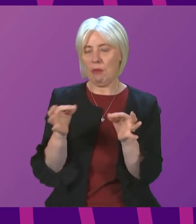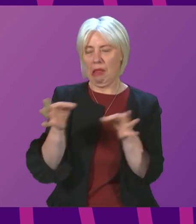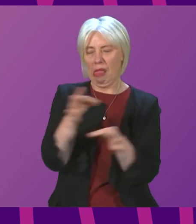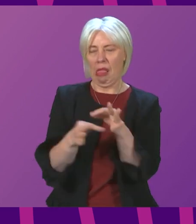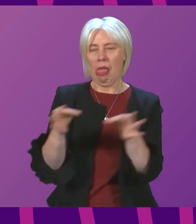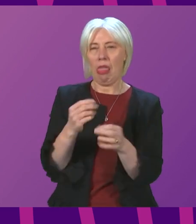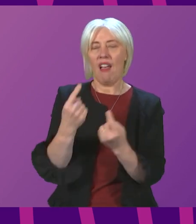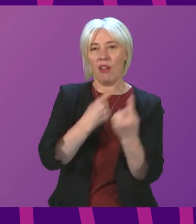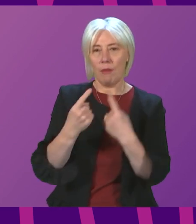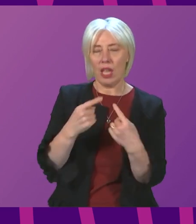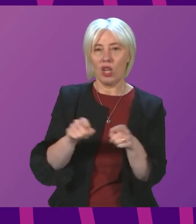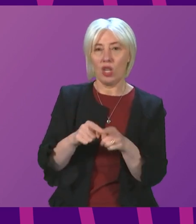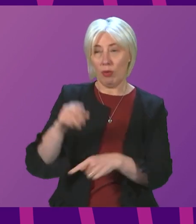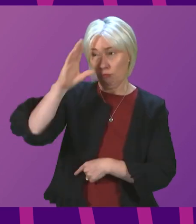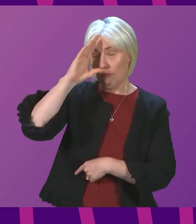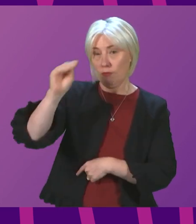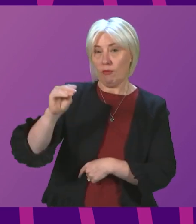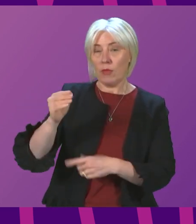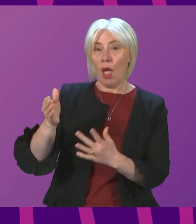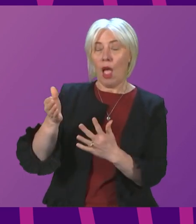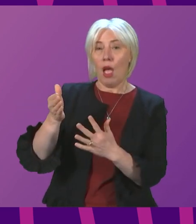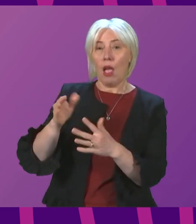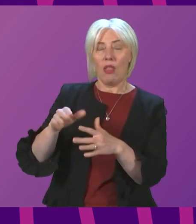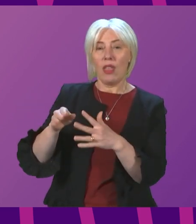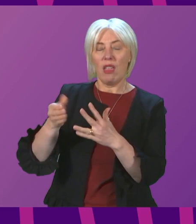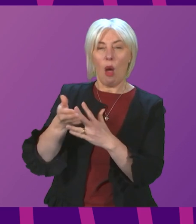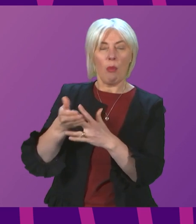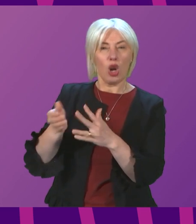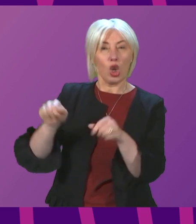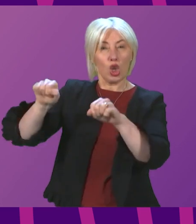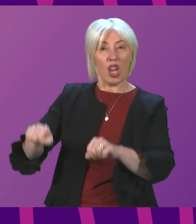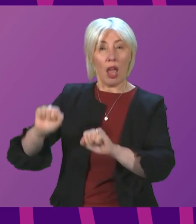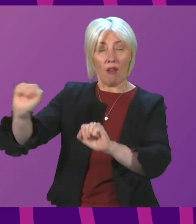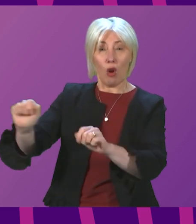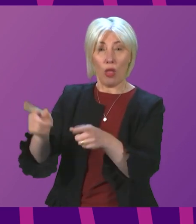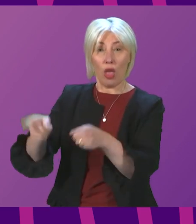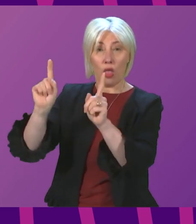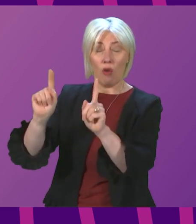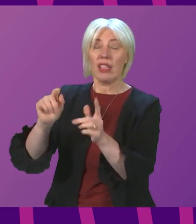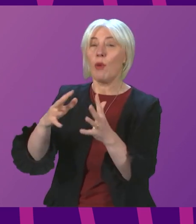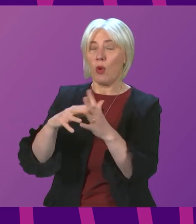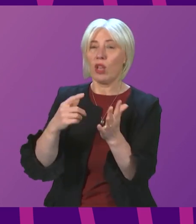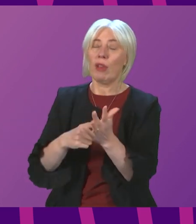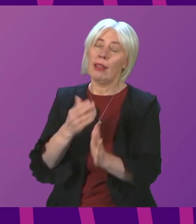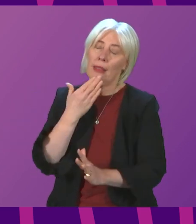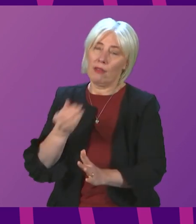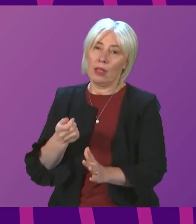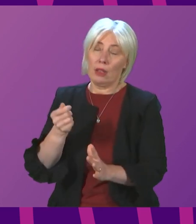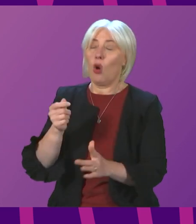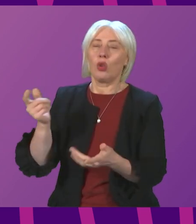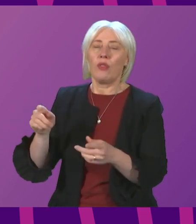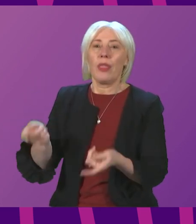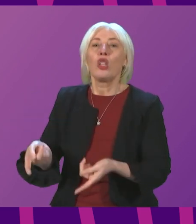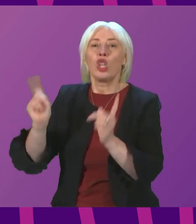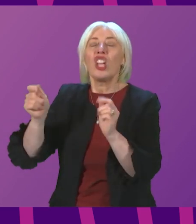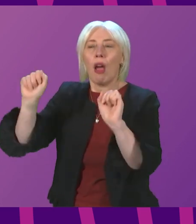reported me to the impartial chair of the UK statistics authority. I'm pleased to say that he has now written back to Mr Rennie. Oddly,